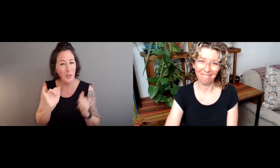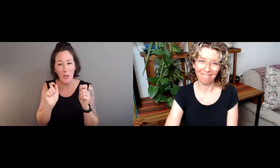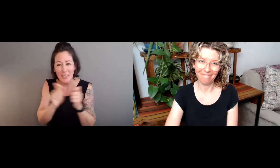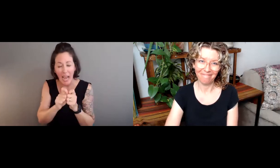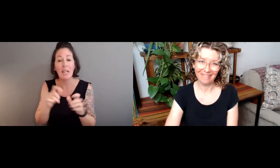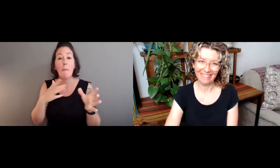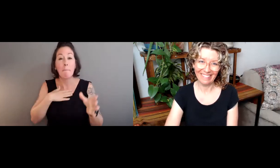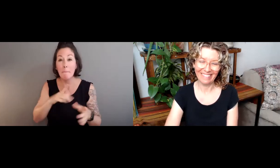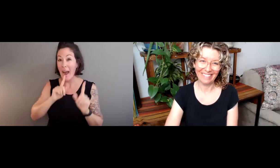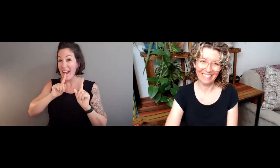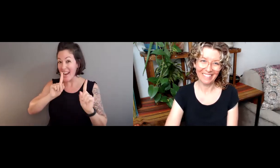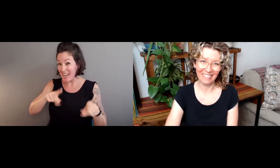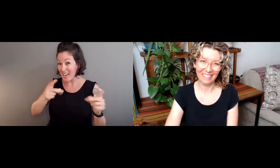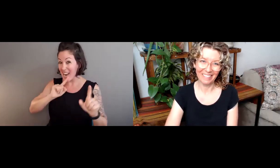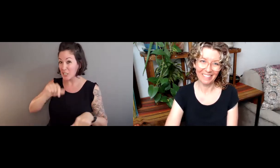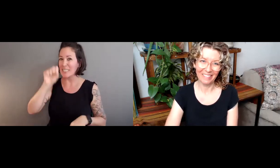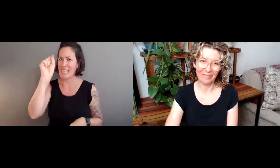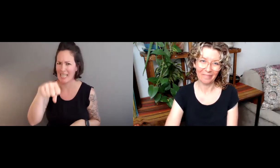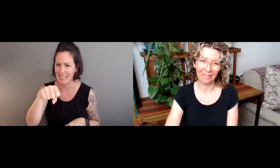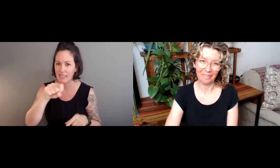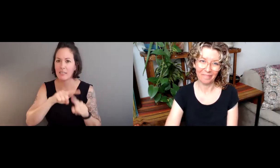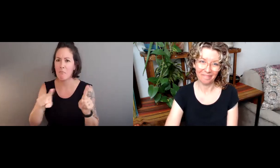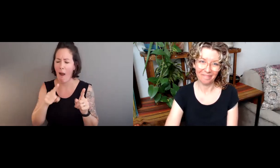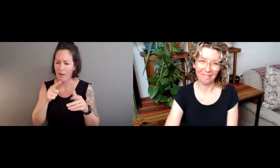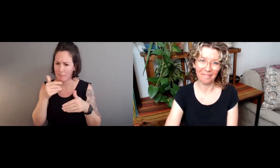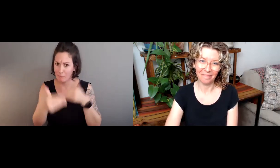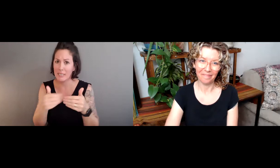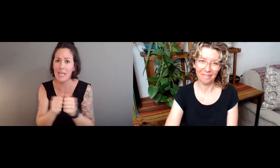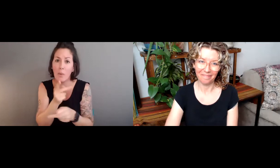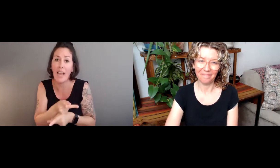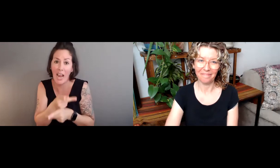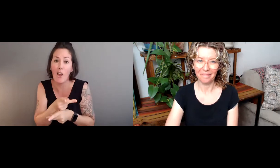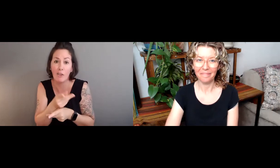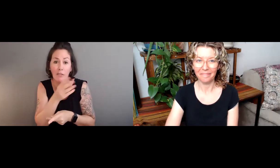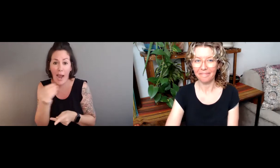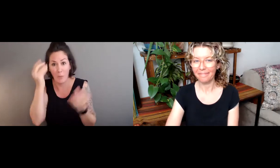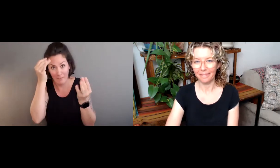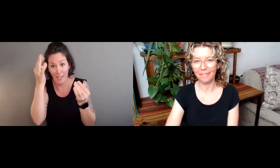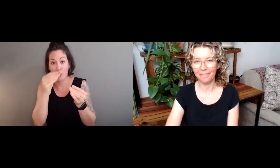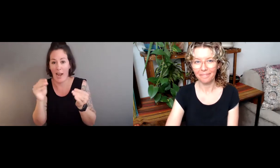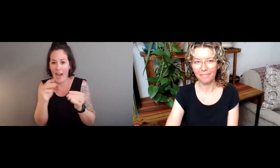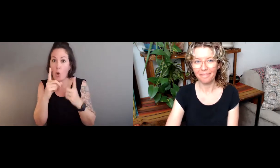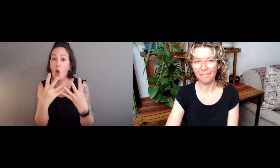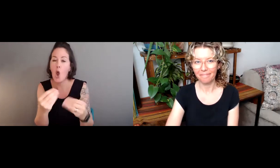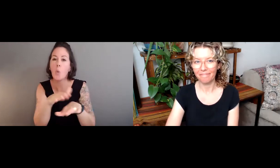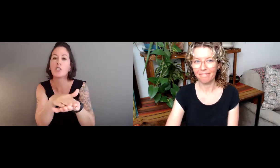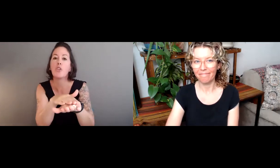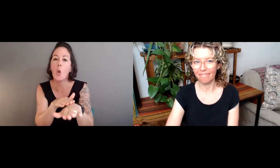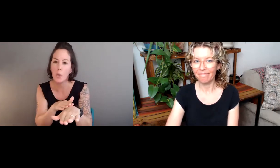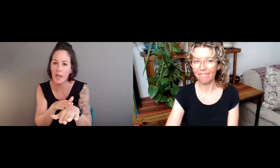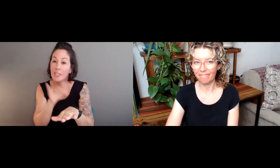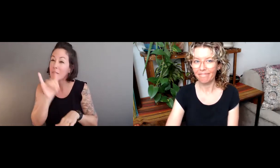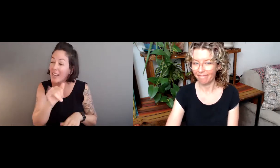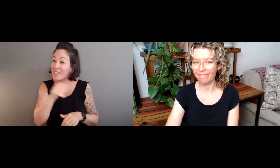of crowdsourcing? I'm not sure exactly. So my answer is yes, but to do so with care,